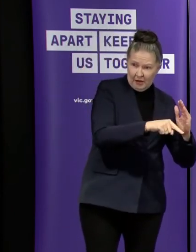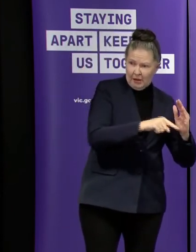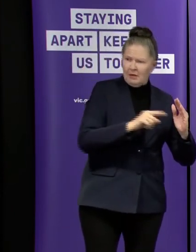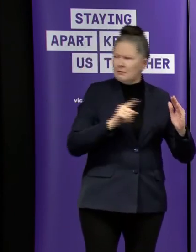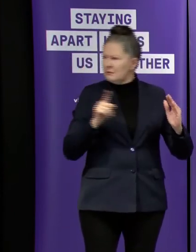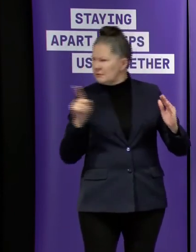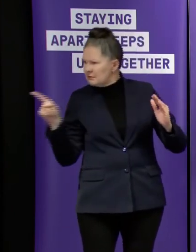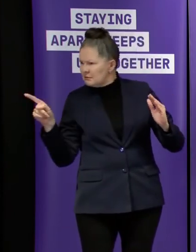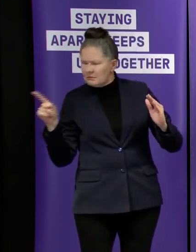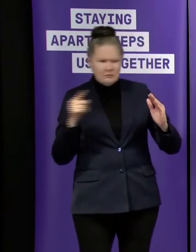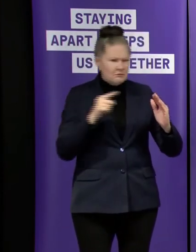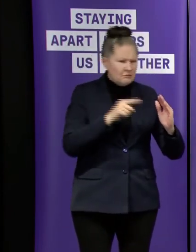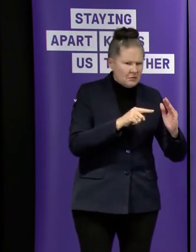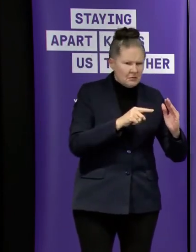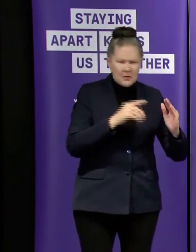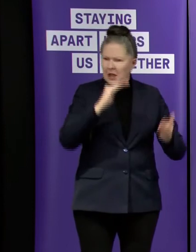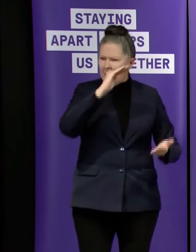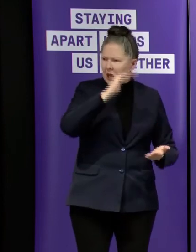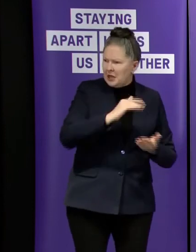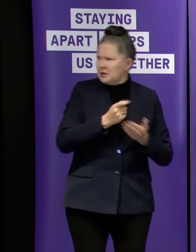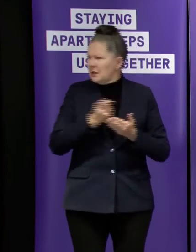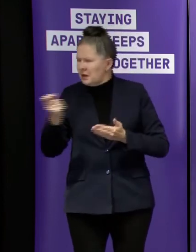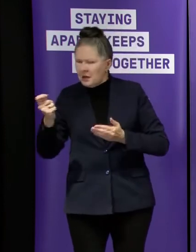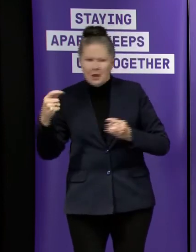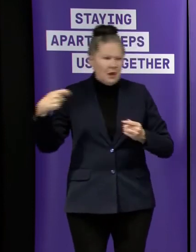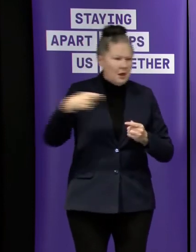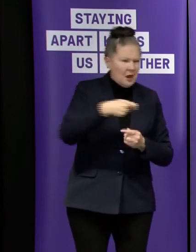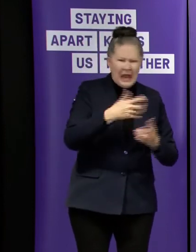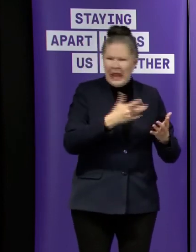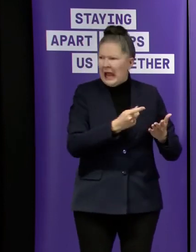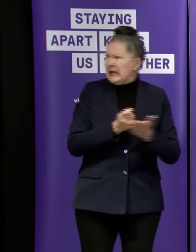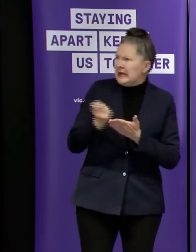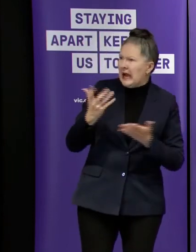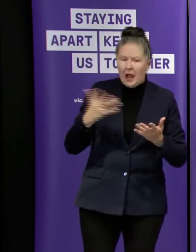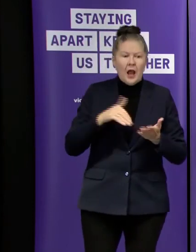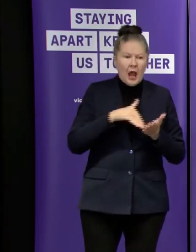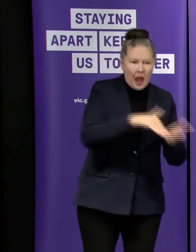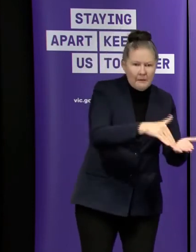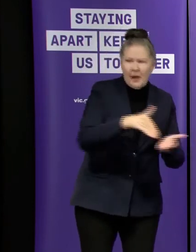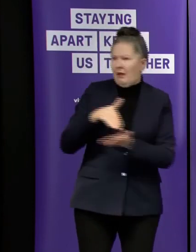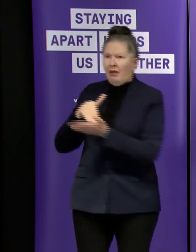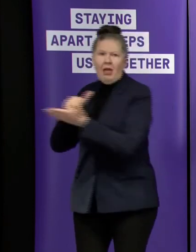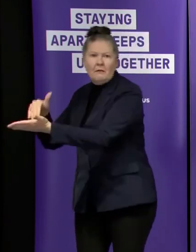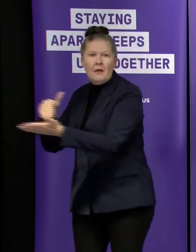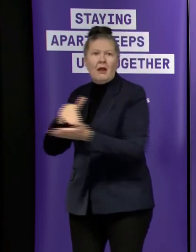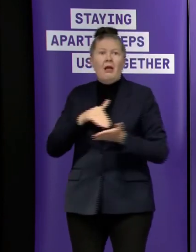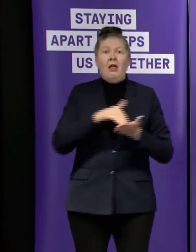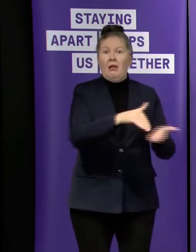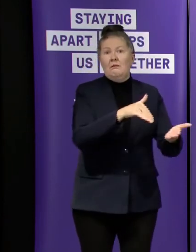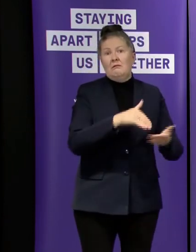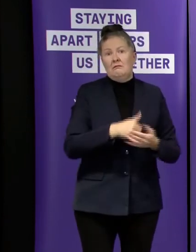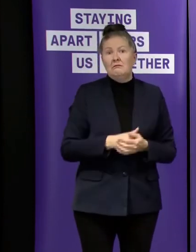then they too can expect that the state will provide them with relief as well thanks premier